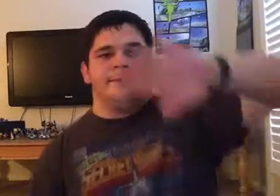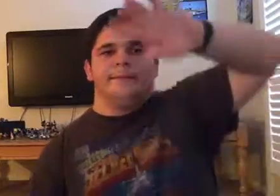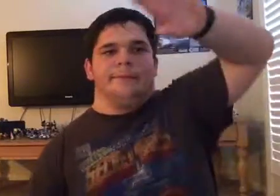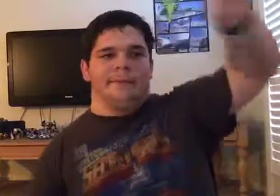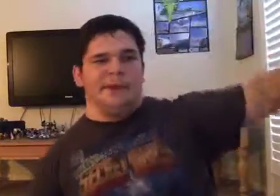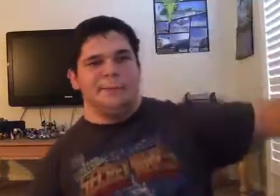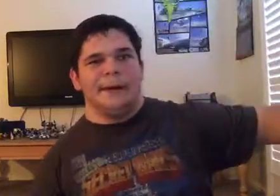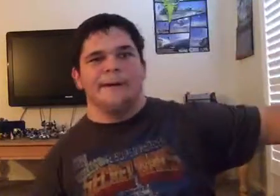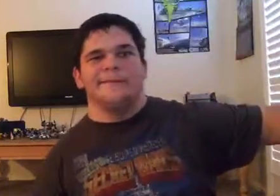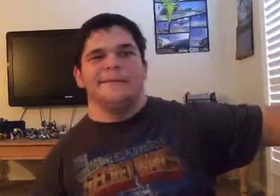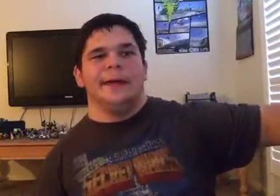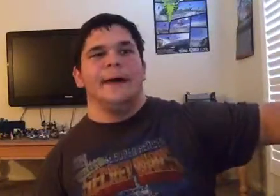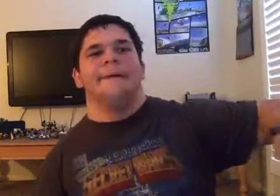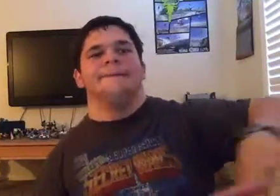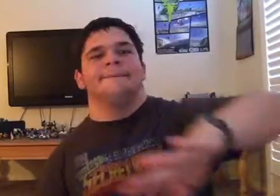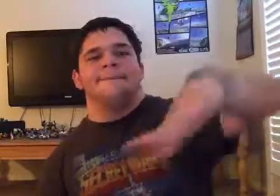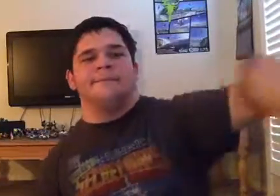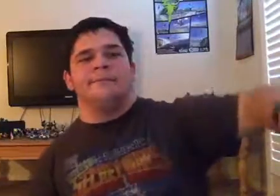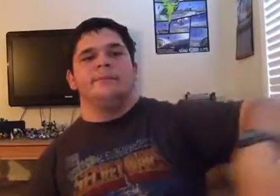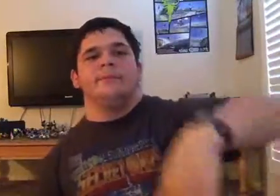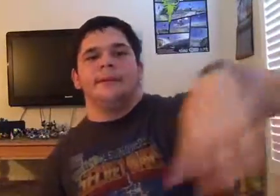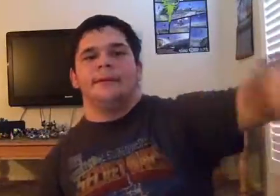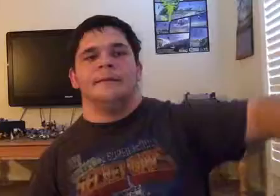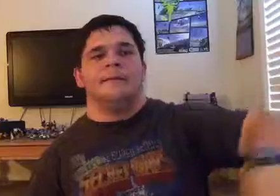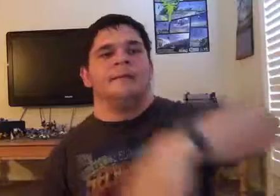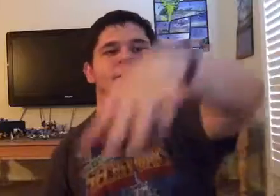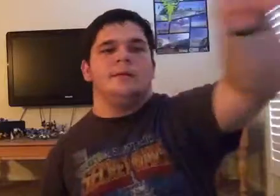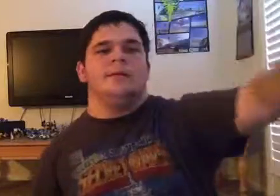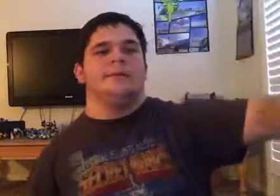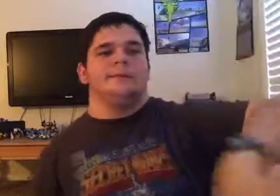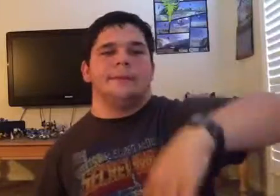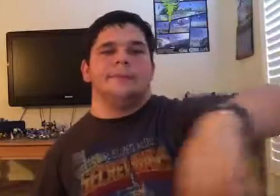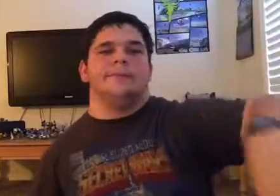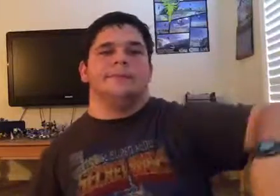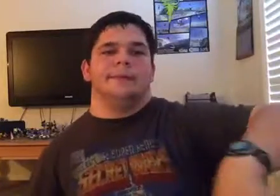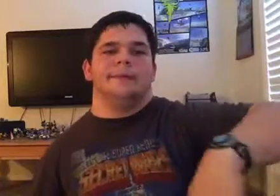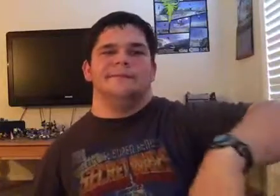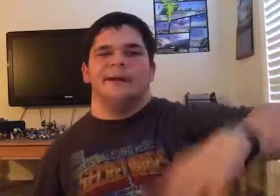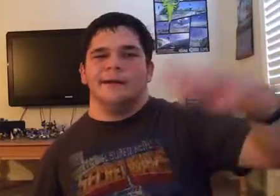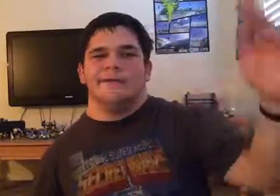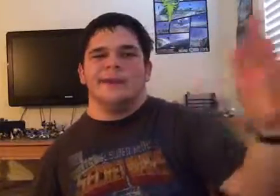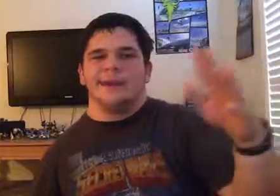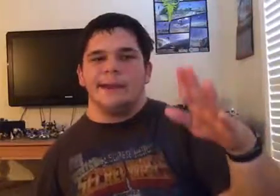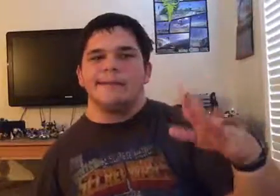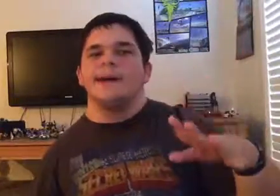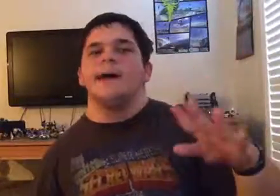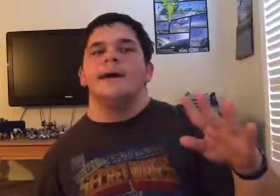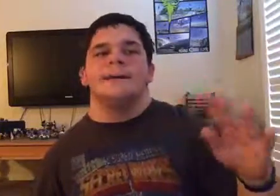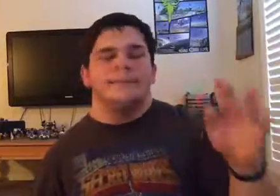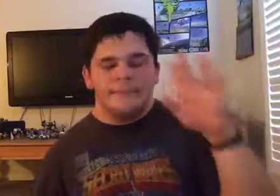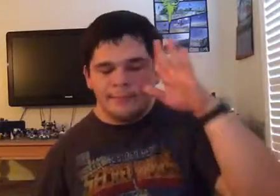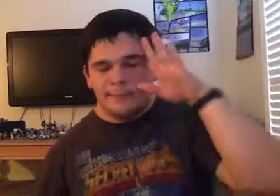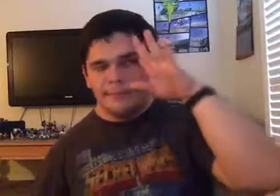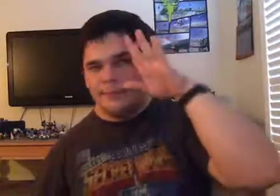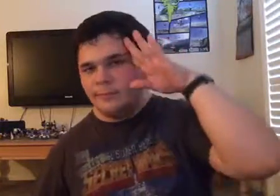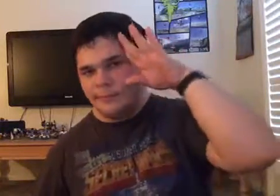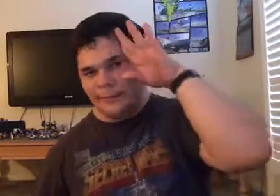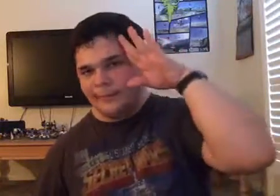the team pack would have the final race area, like